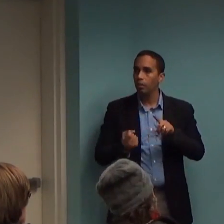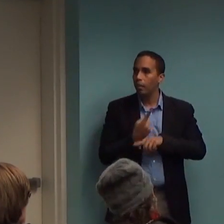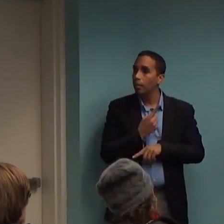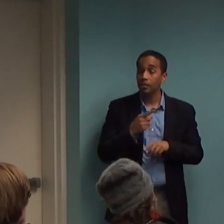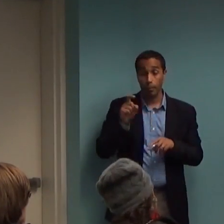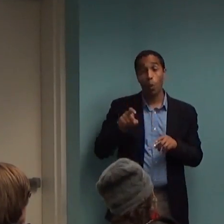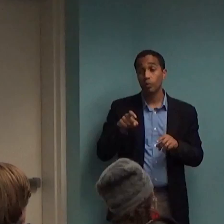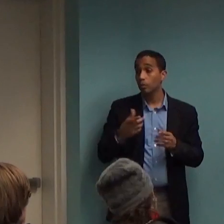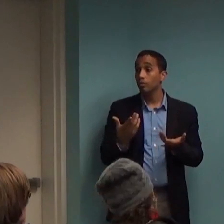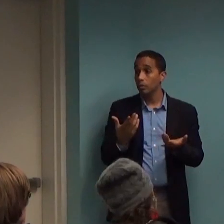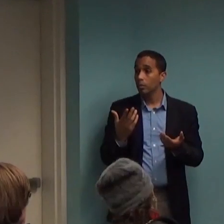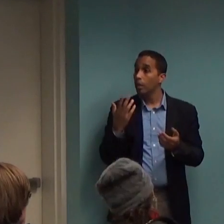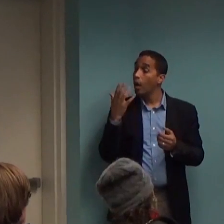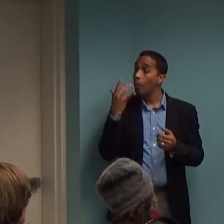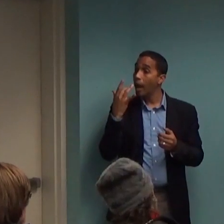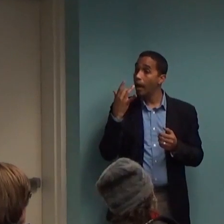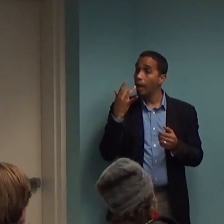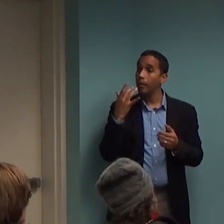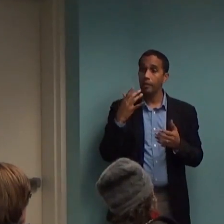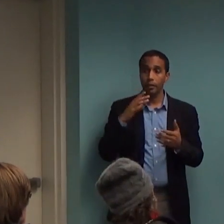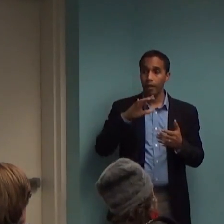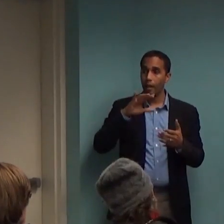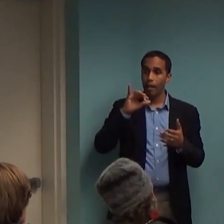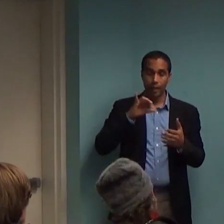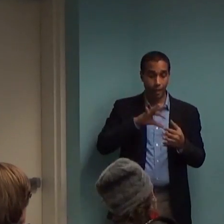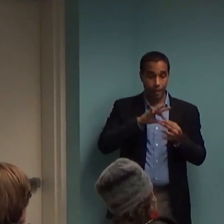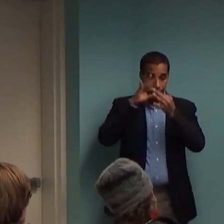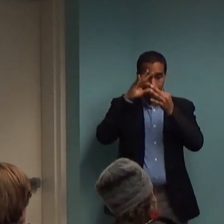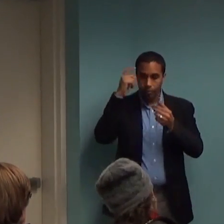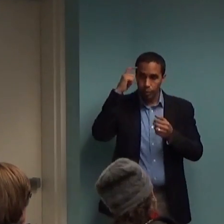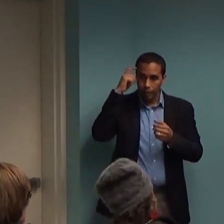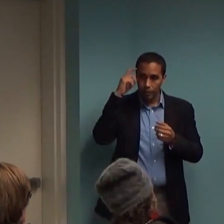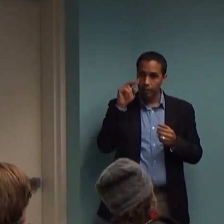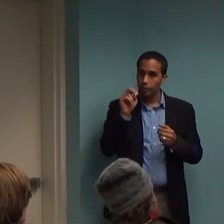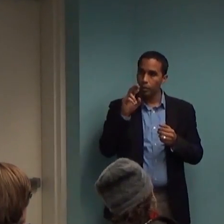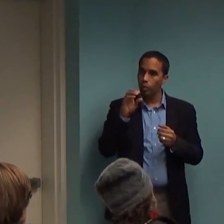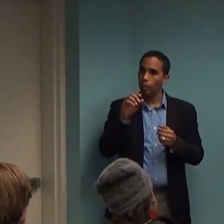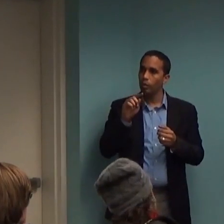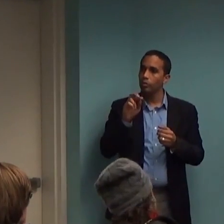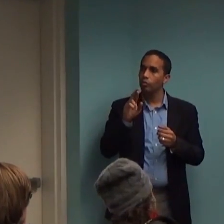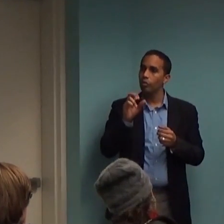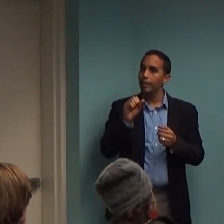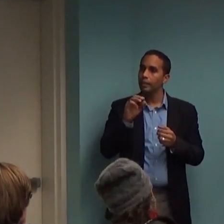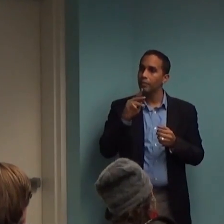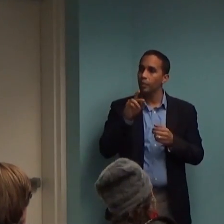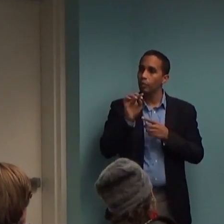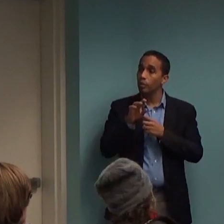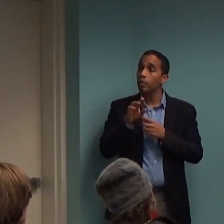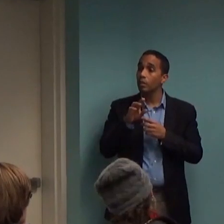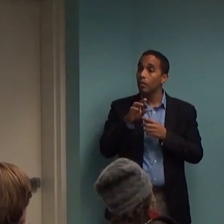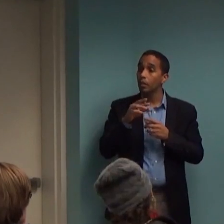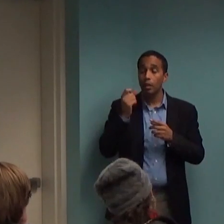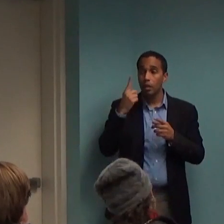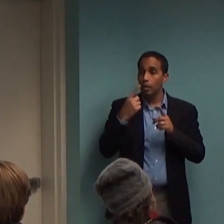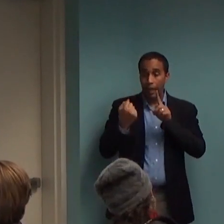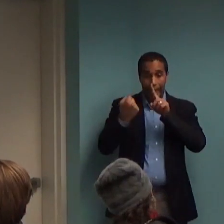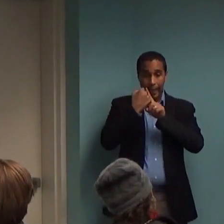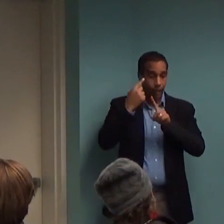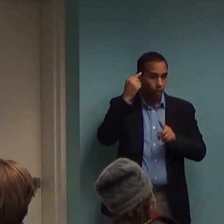associated with targeting neurotransmitters. So, you know, when you target a neurotransmitter, has the emotional or behavioral effect,